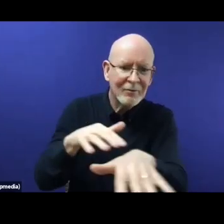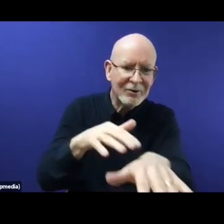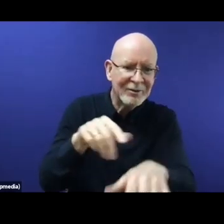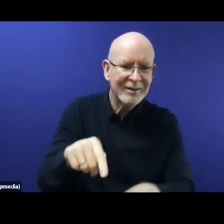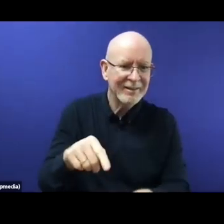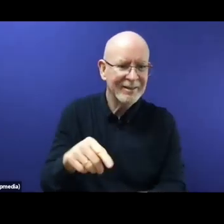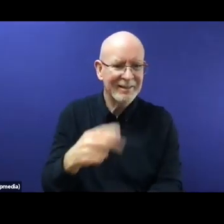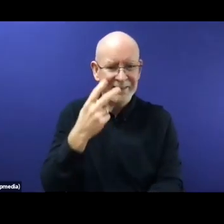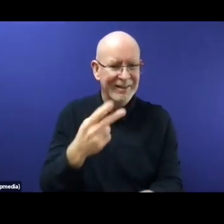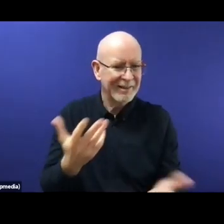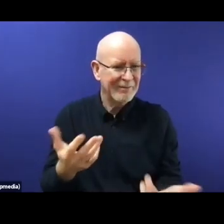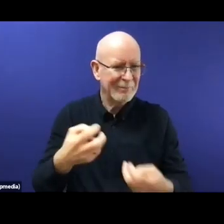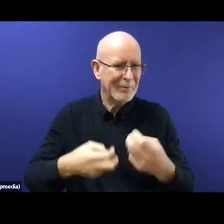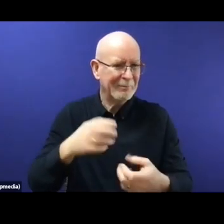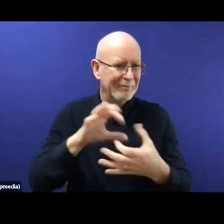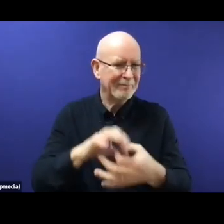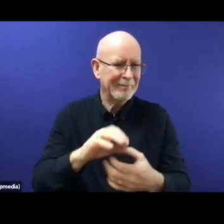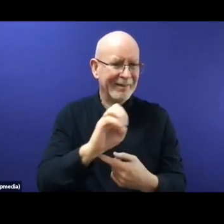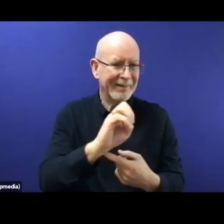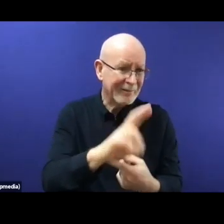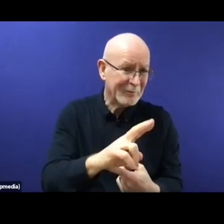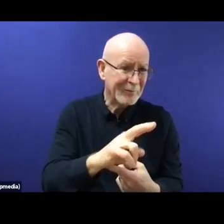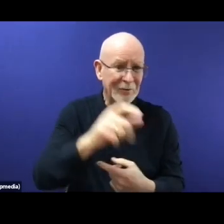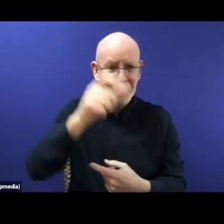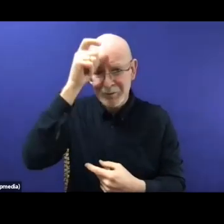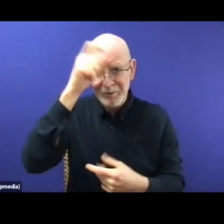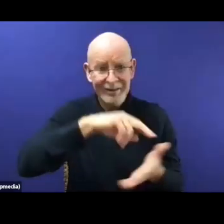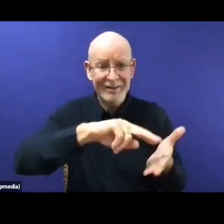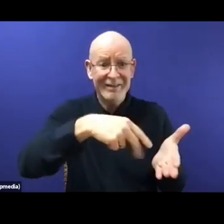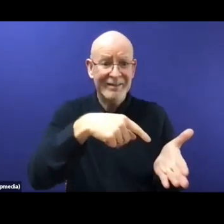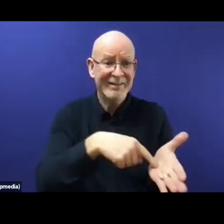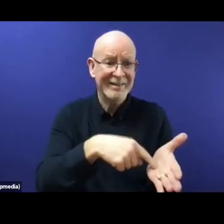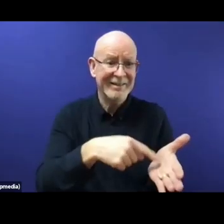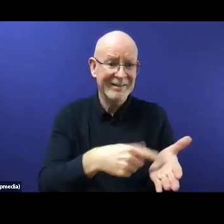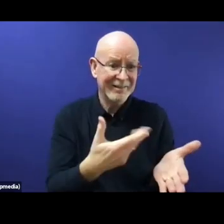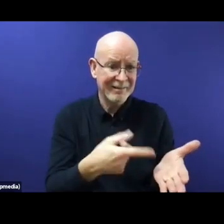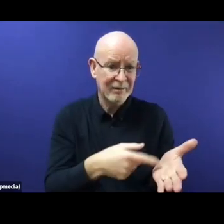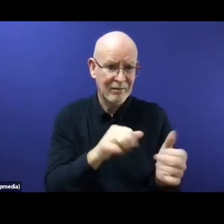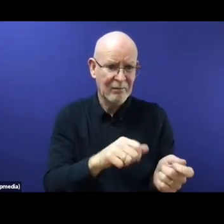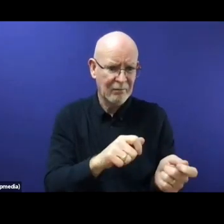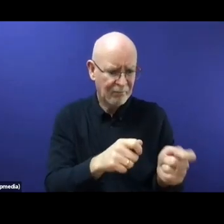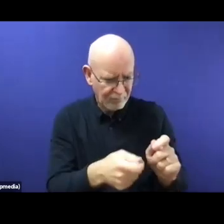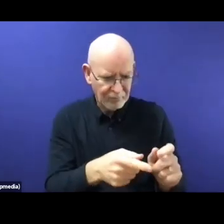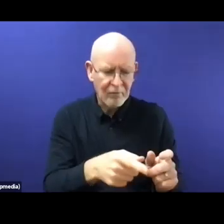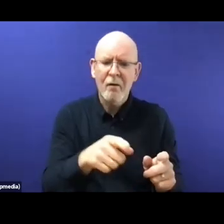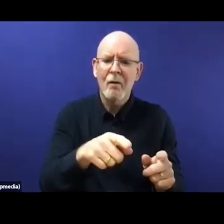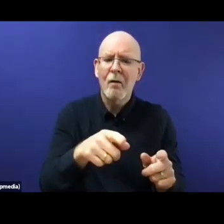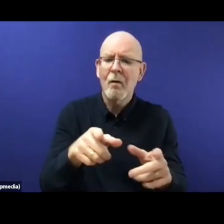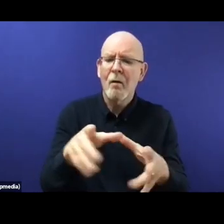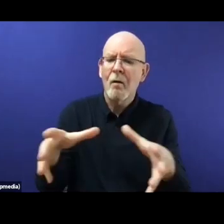humanitarian act and tool of responsibility sharing, into a migration management tool. As you know,